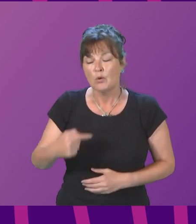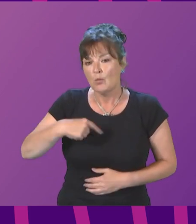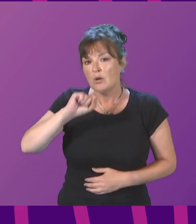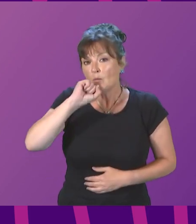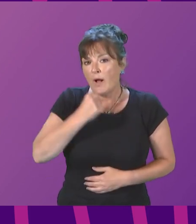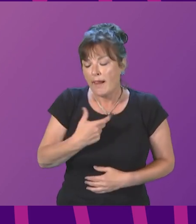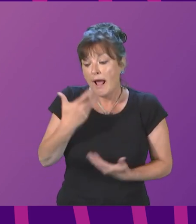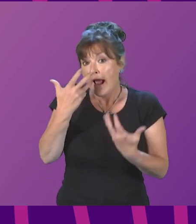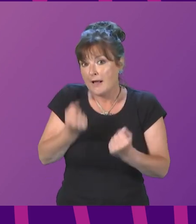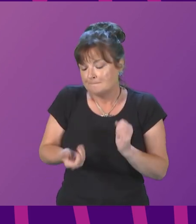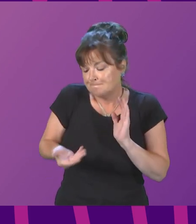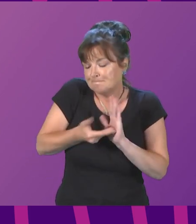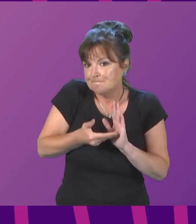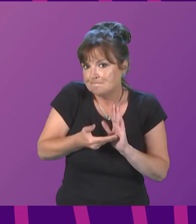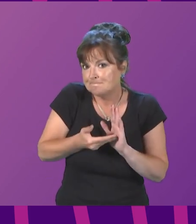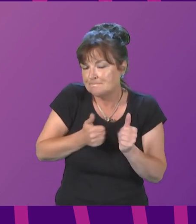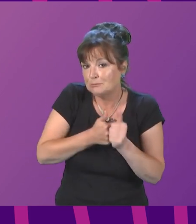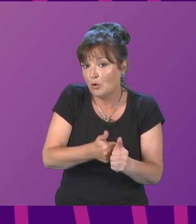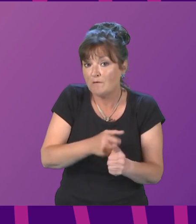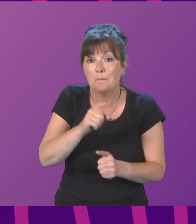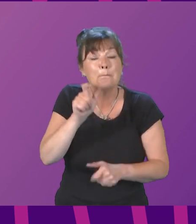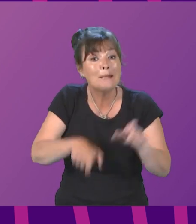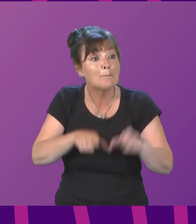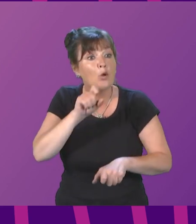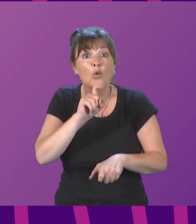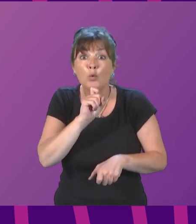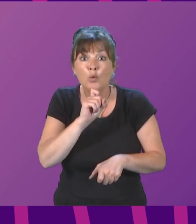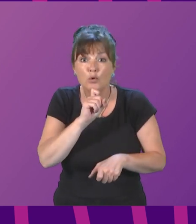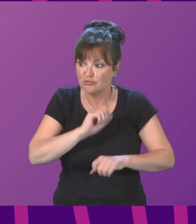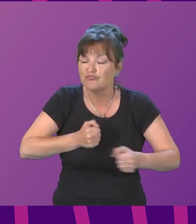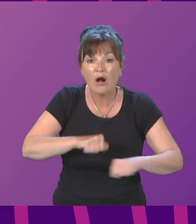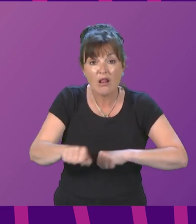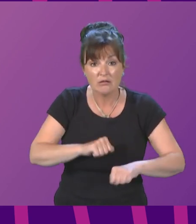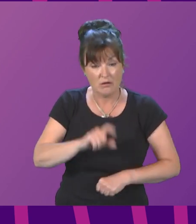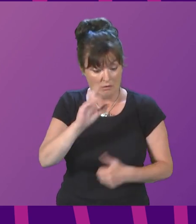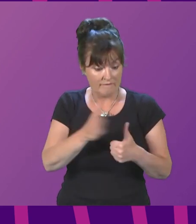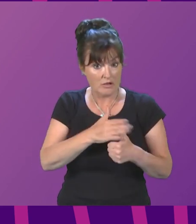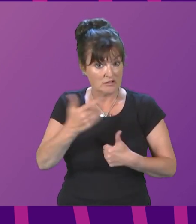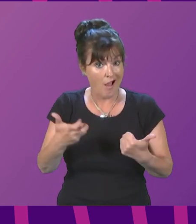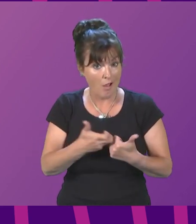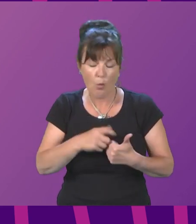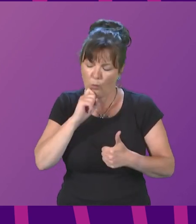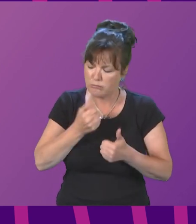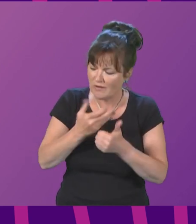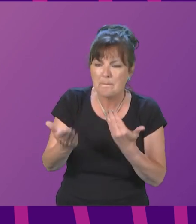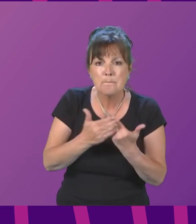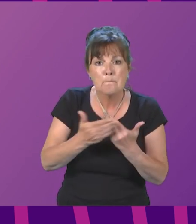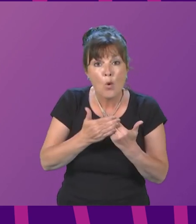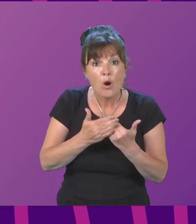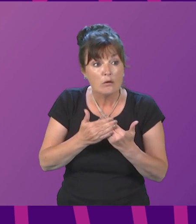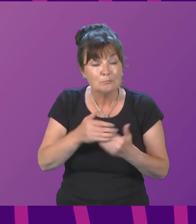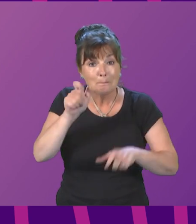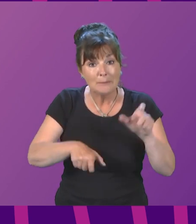are right now struggling to pay bills. Firstly, to provide more help for people who may be at risk of self